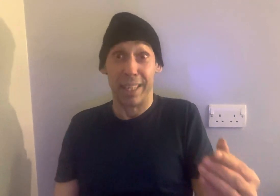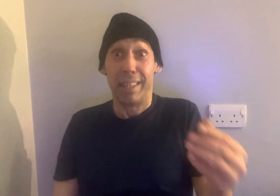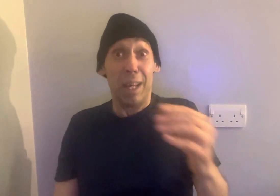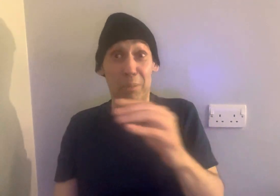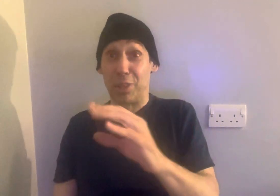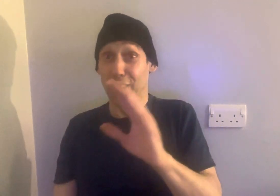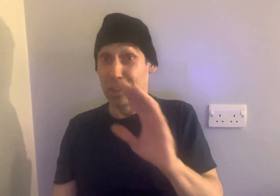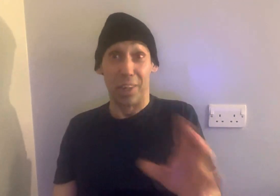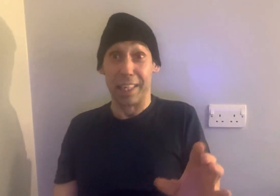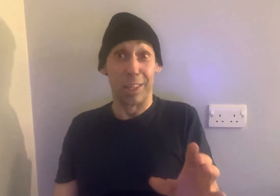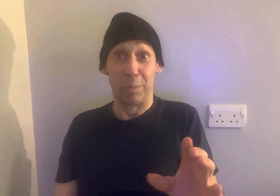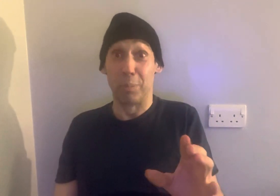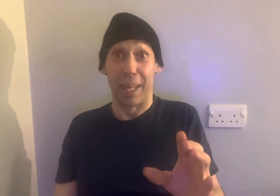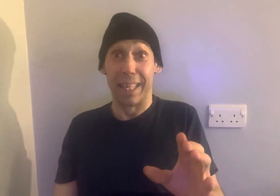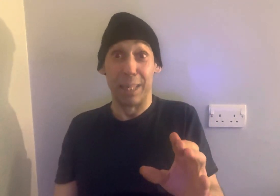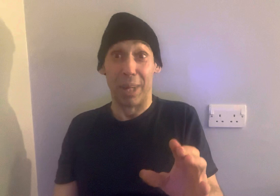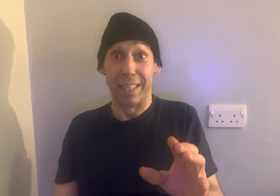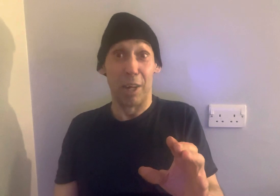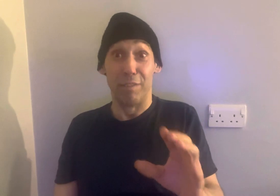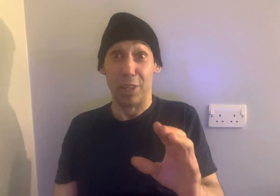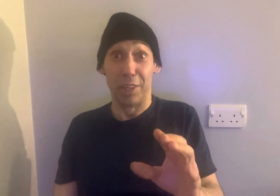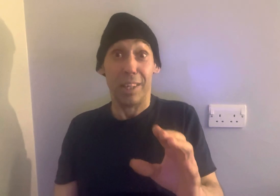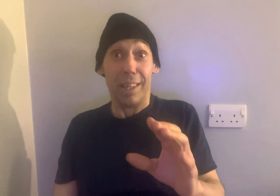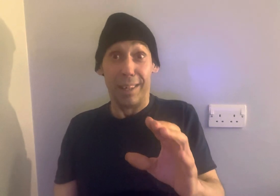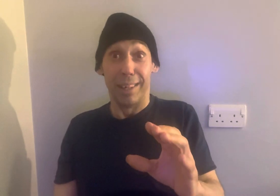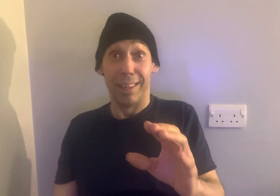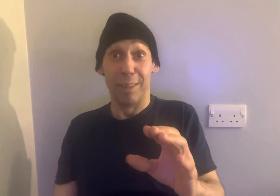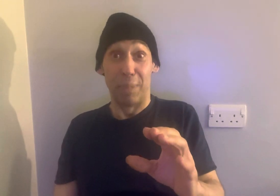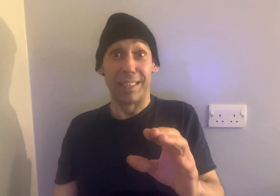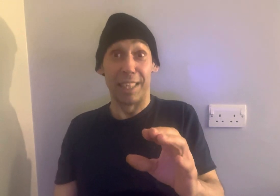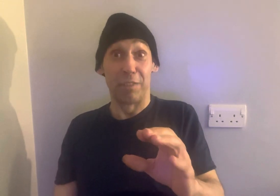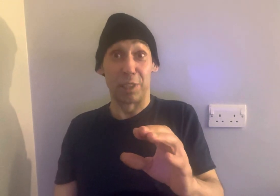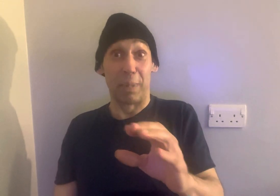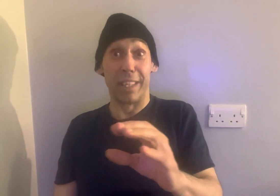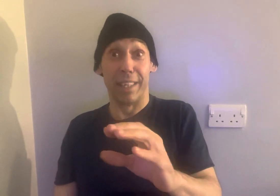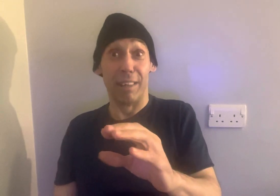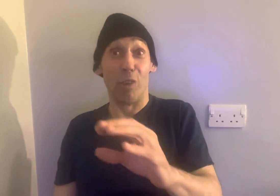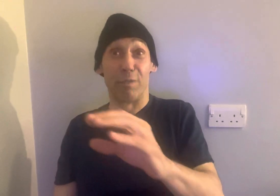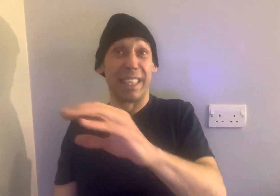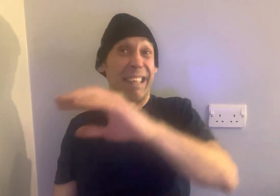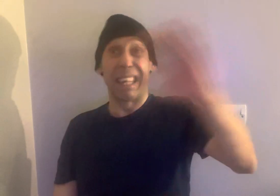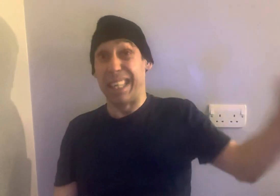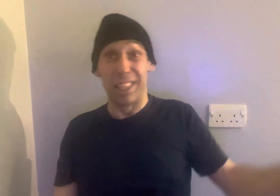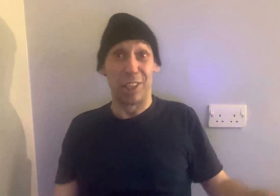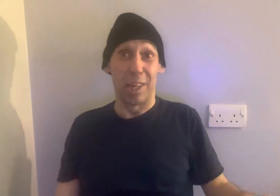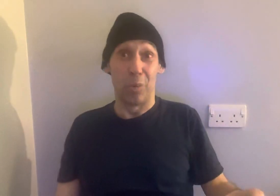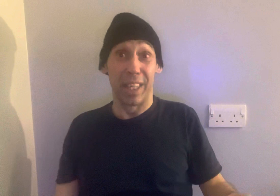because I certainly ain't going to be paying any money that I've earned. Basically, after spending over a decade in jail, where